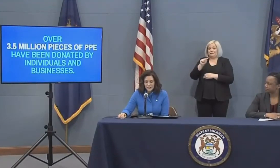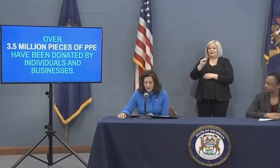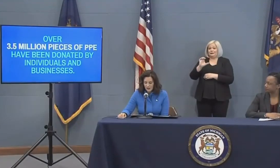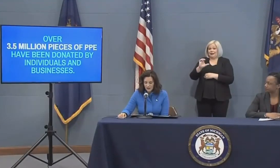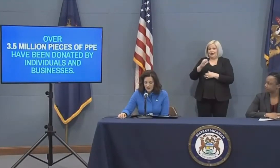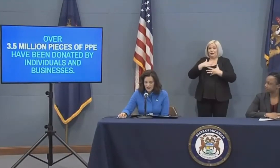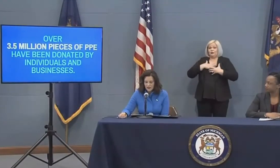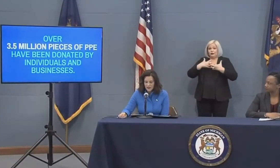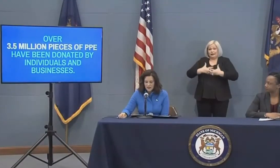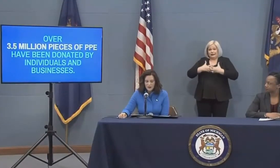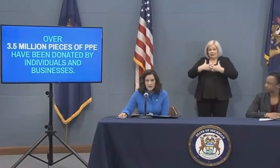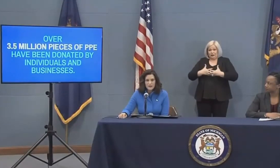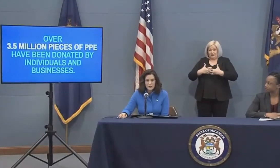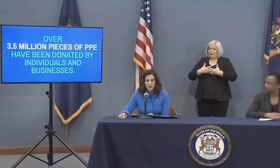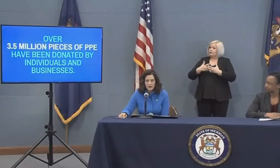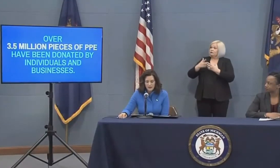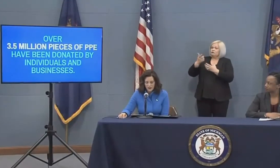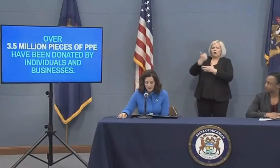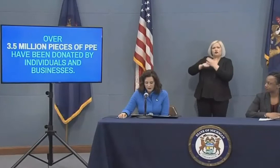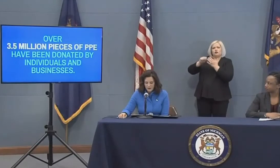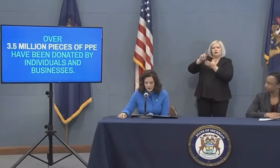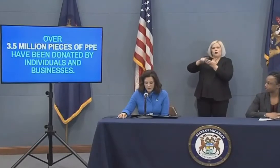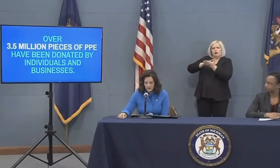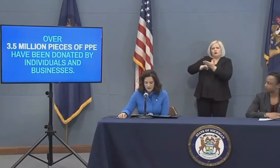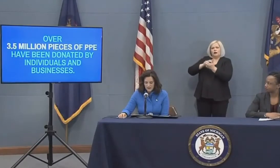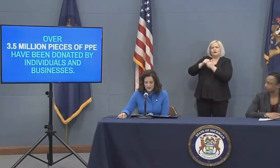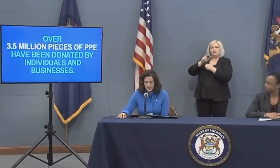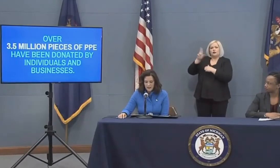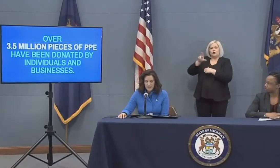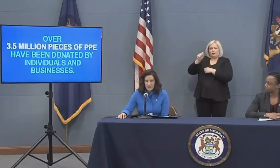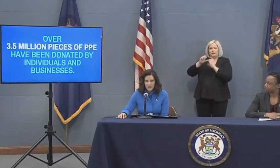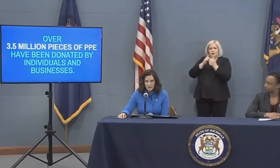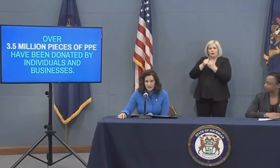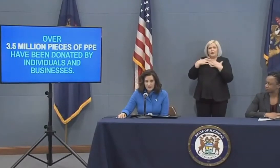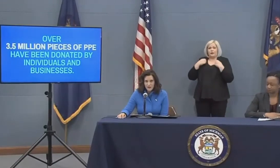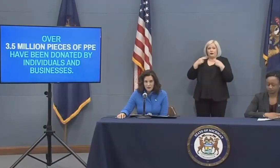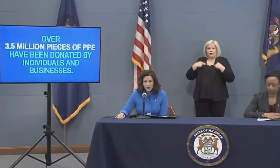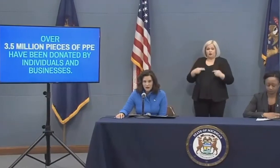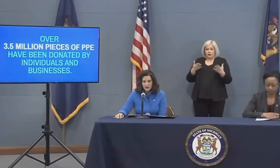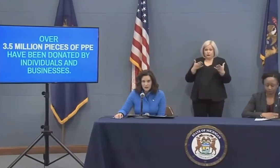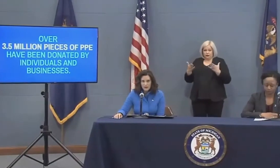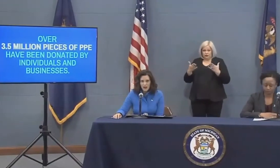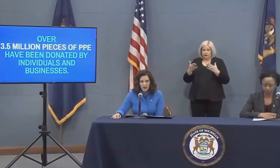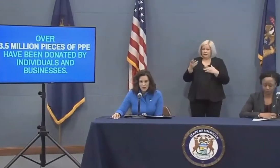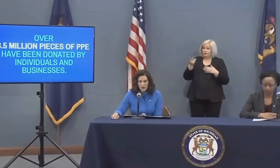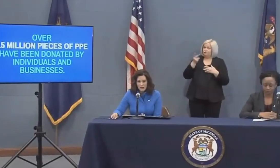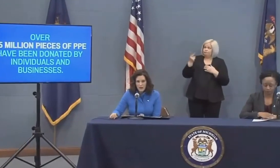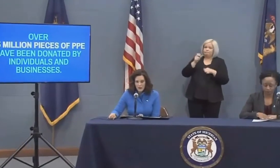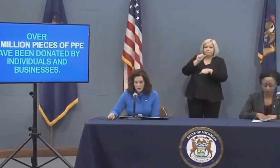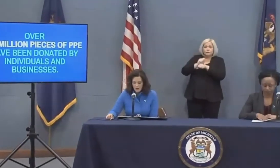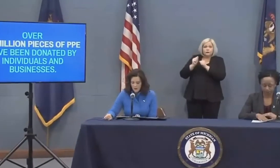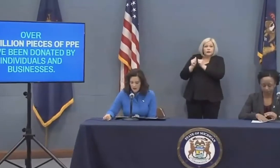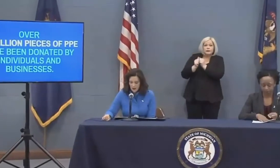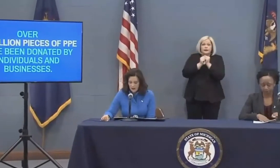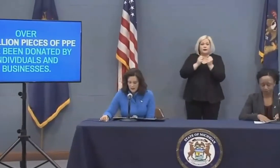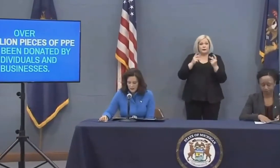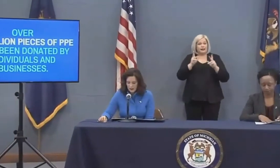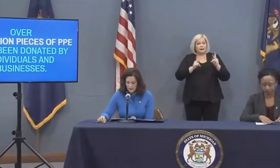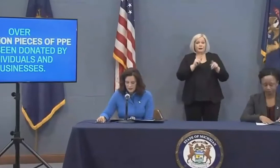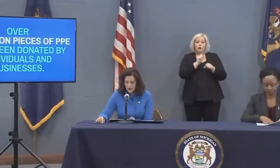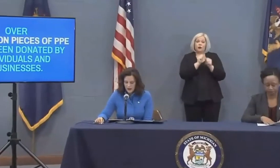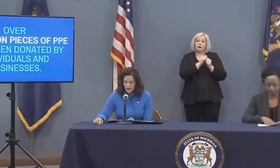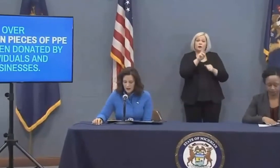Ventilator under contract to the U.S. Department of Health and Human Services. And because of their partnership and the hardworking men and women of the